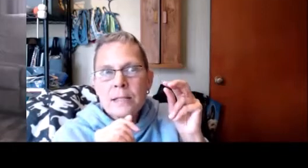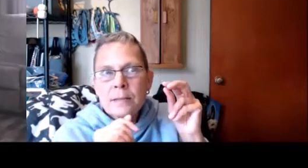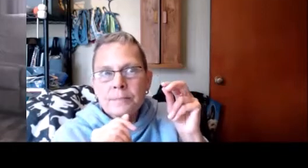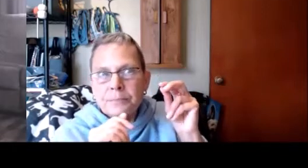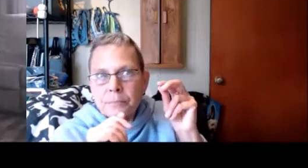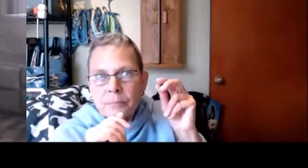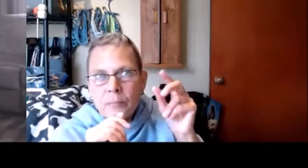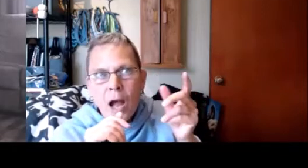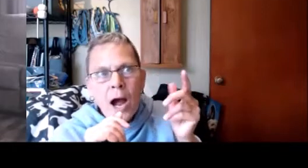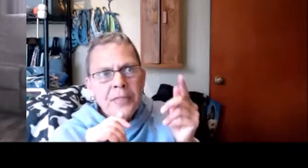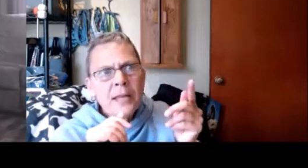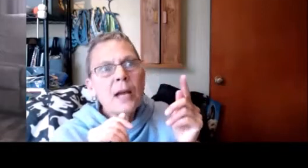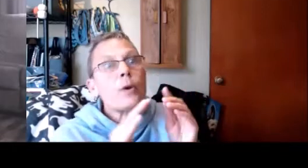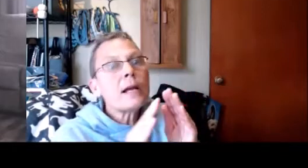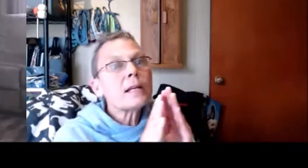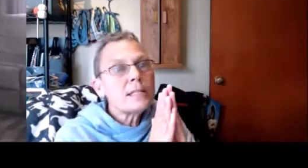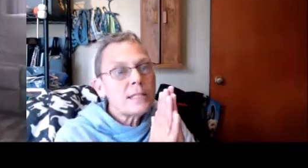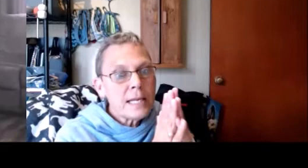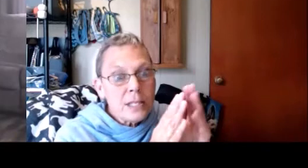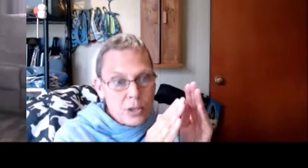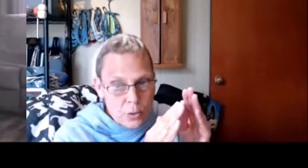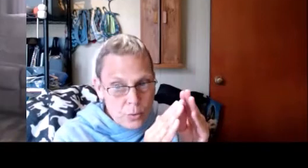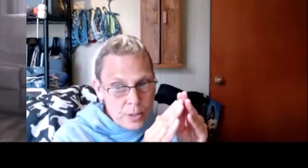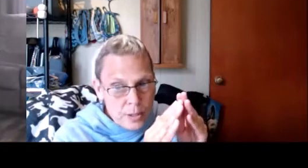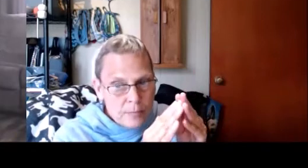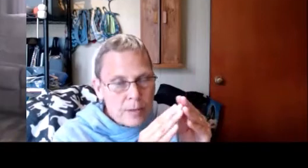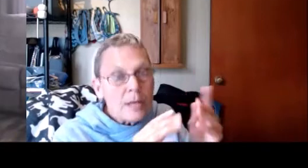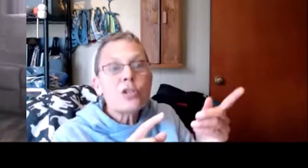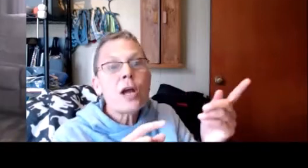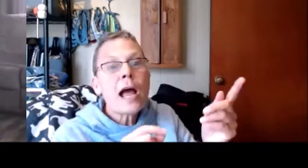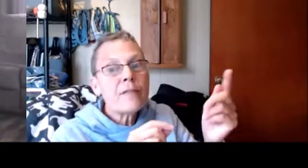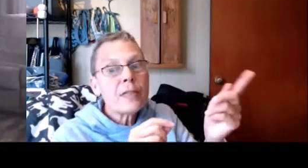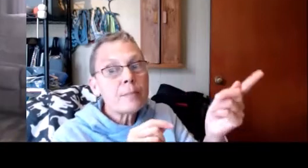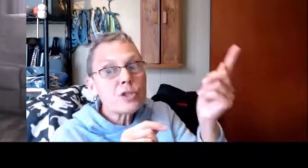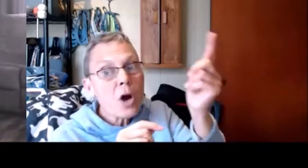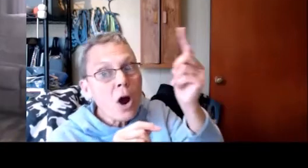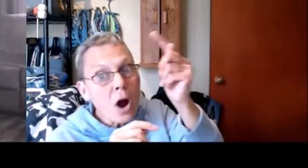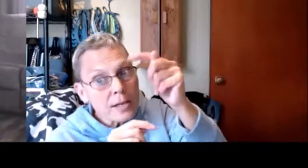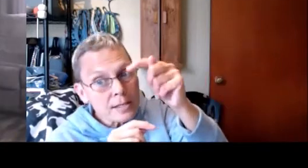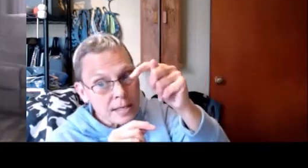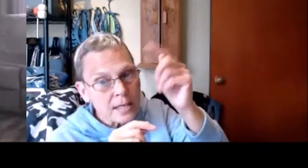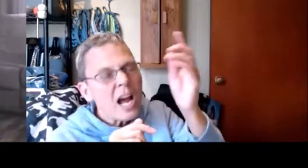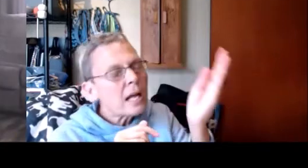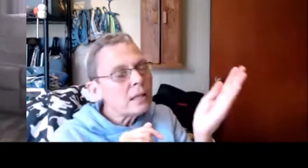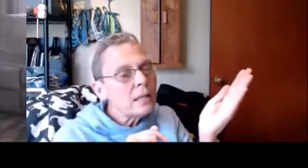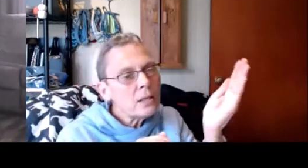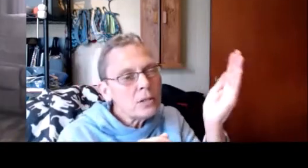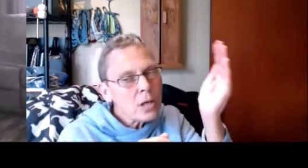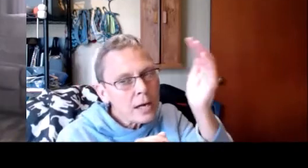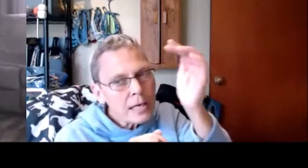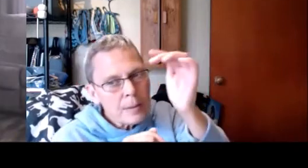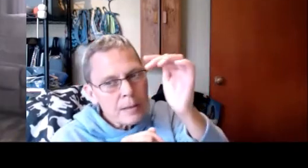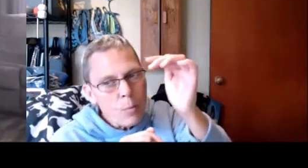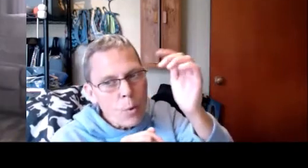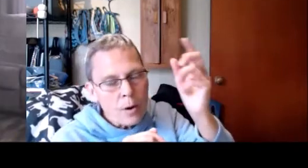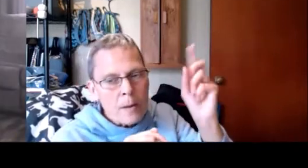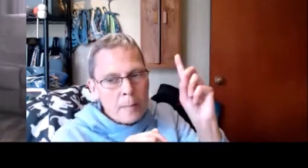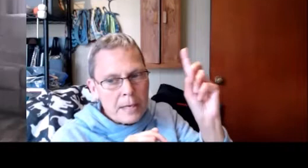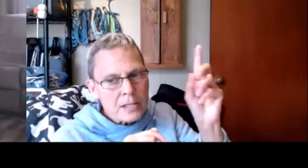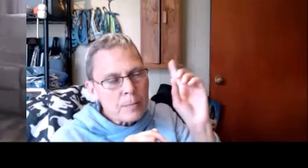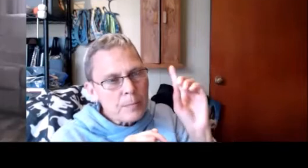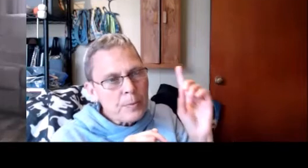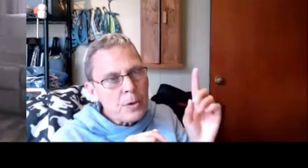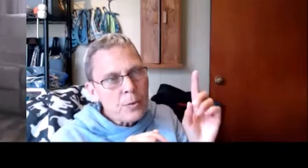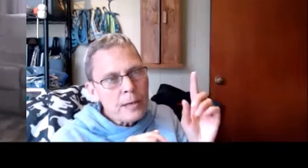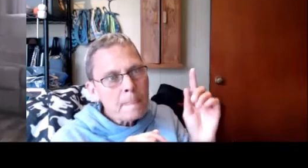and I think I would have continued to have them toss it a little tiny bit more,